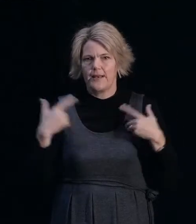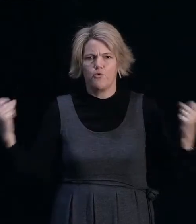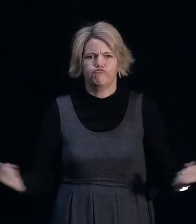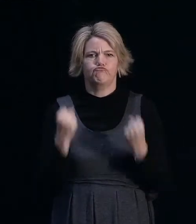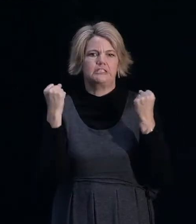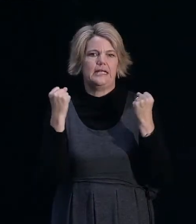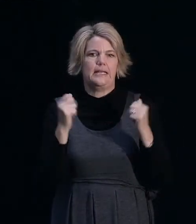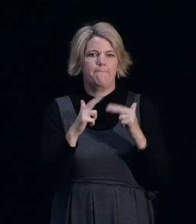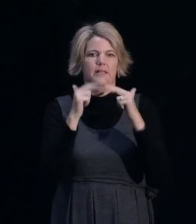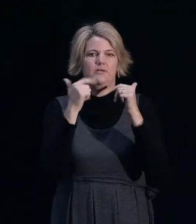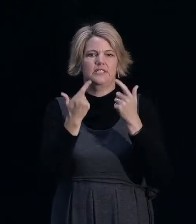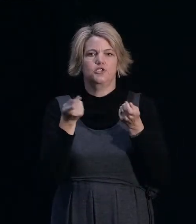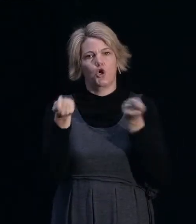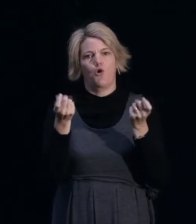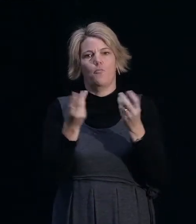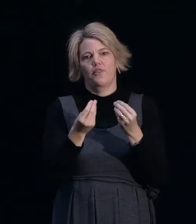buildings to cope with earthquakes.